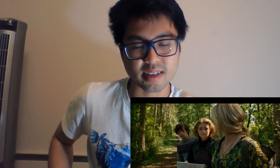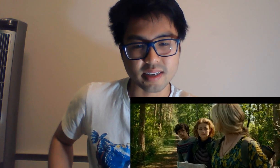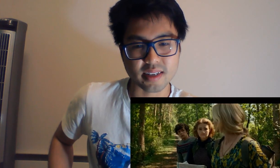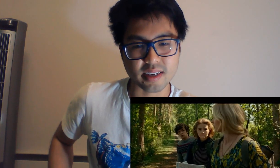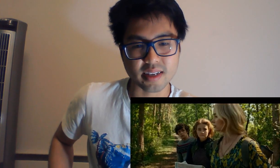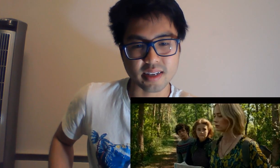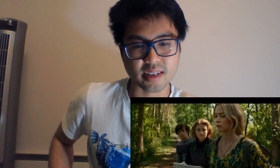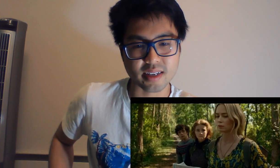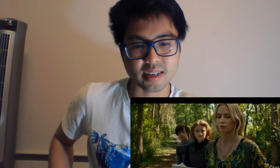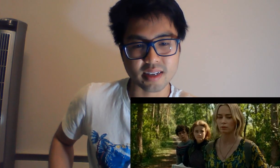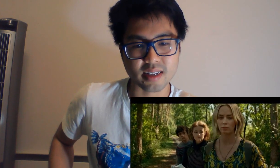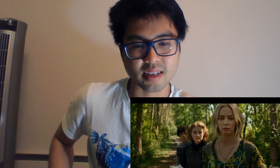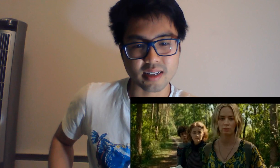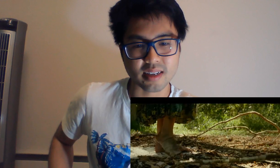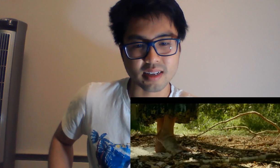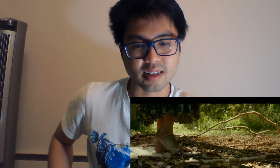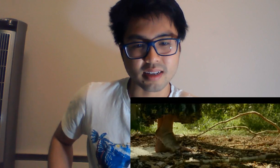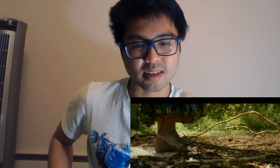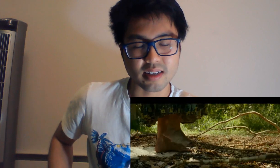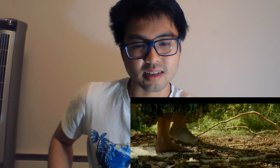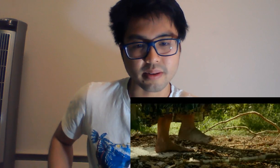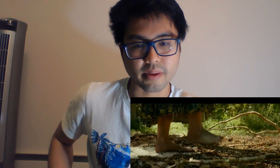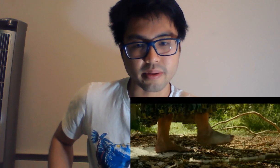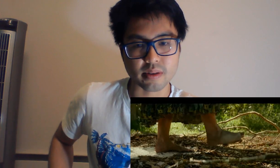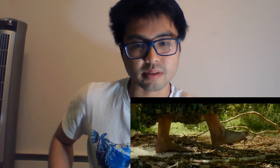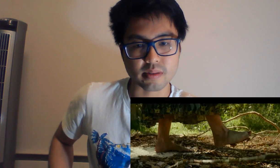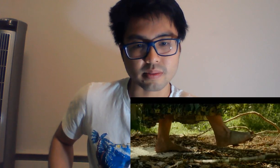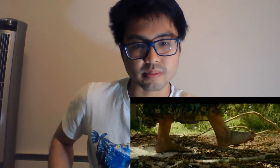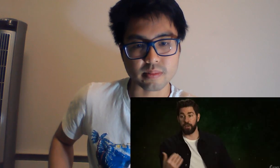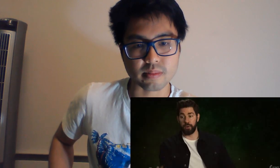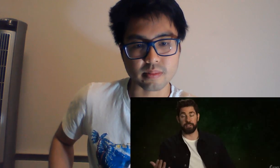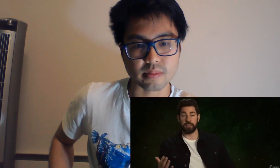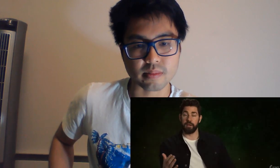other people live, so they literally leave the path of safety and go into the unknown.